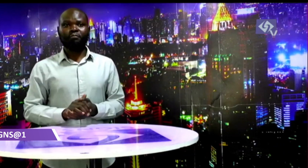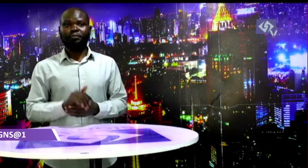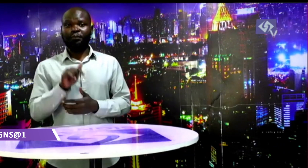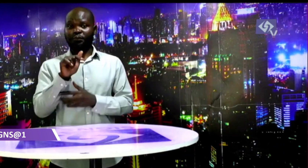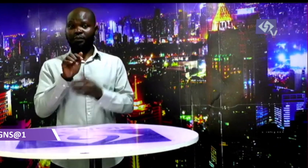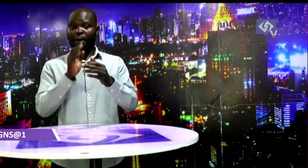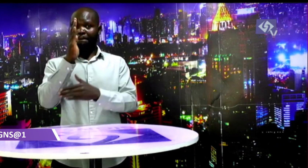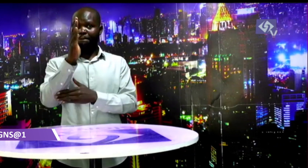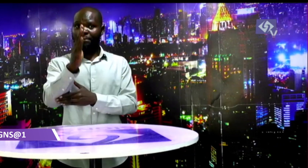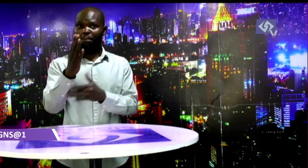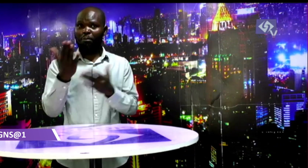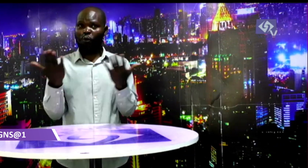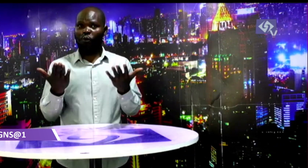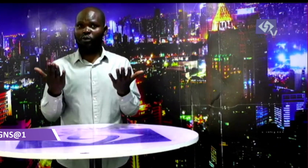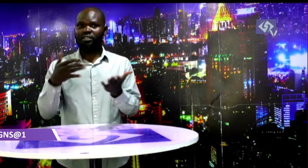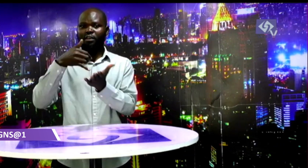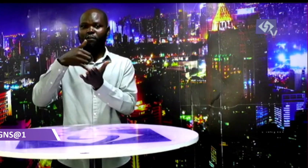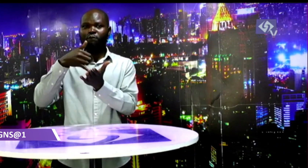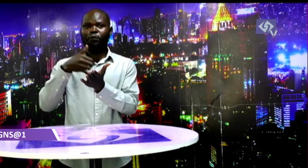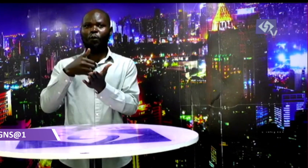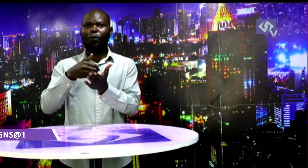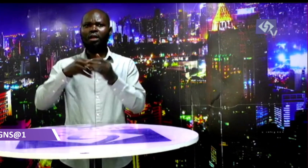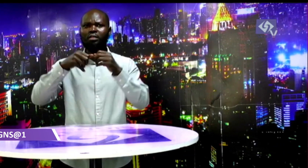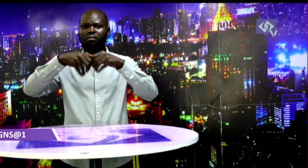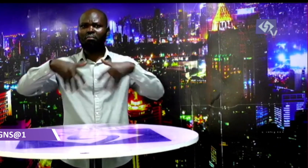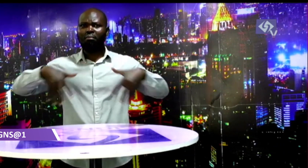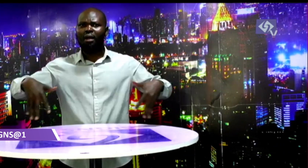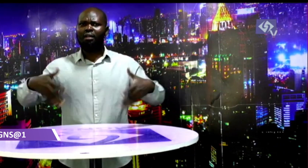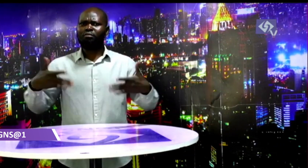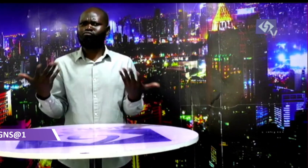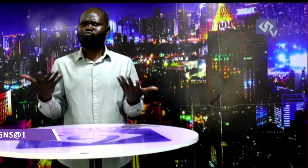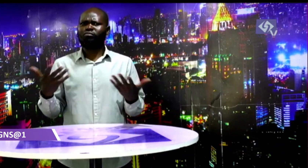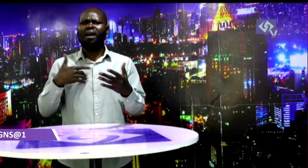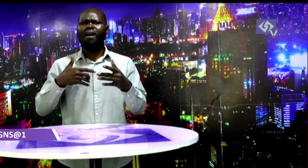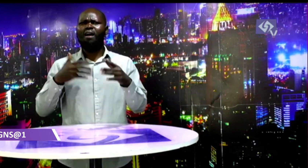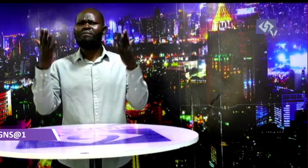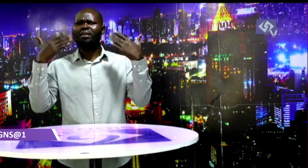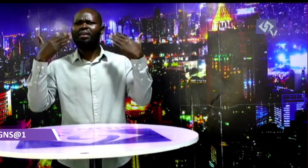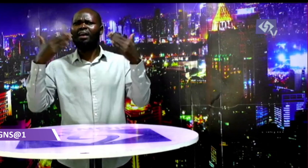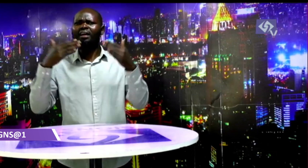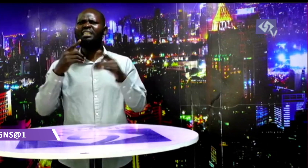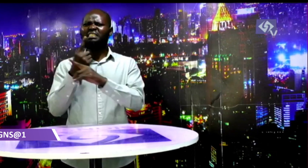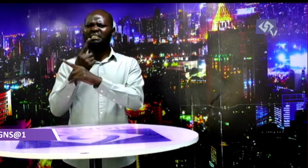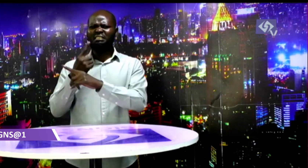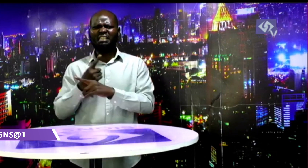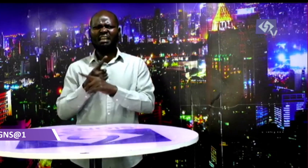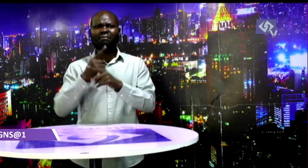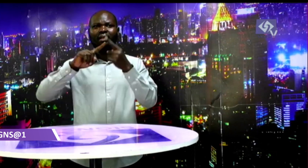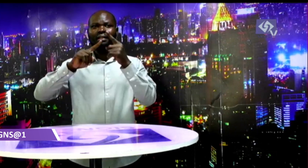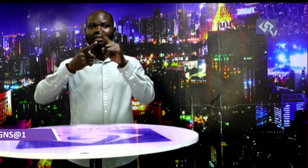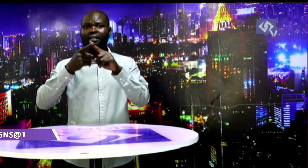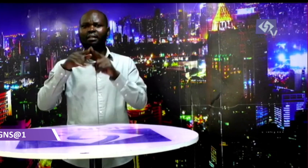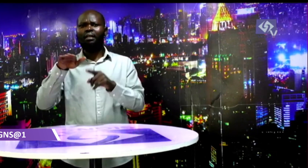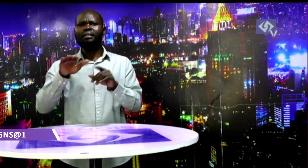reins measures include deploying aircraft for the evacuation of stranded families